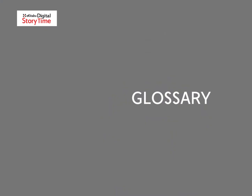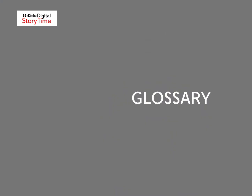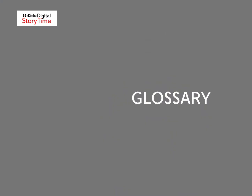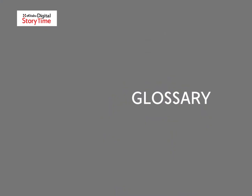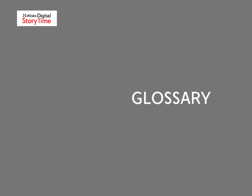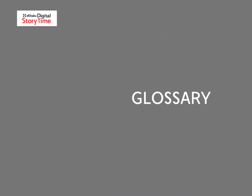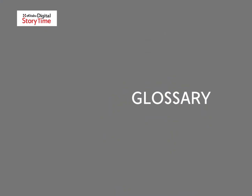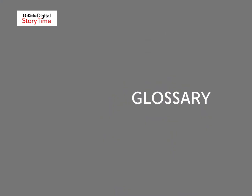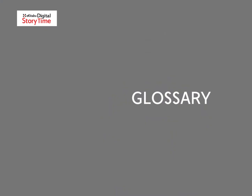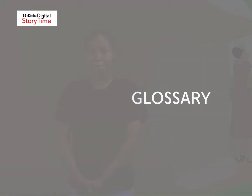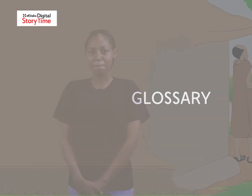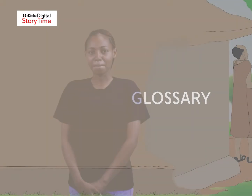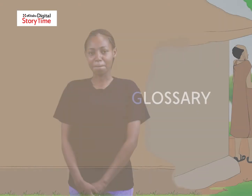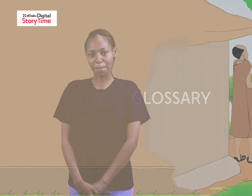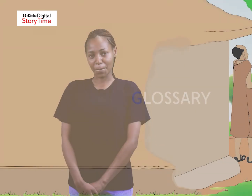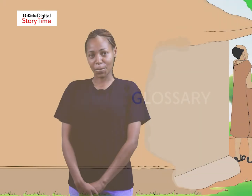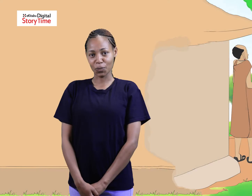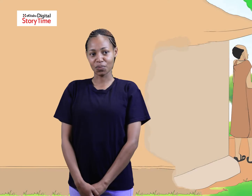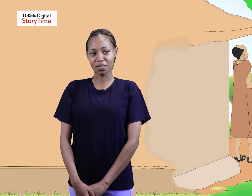Glossary. Glossary.